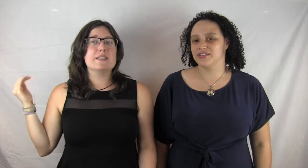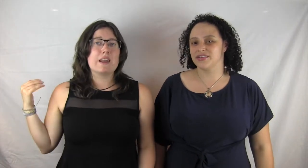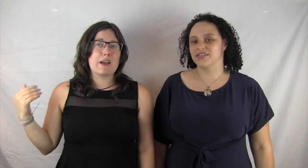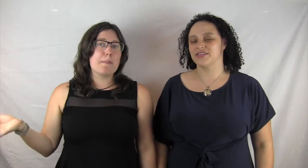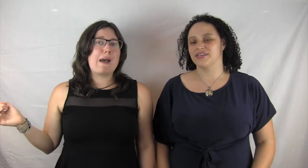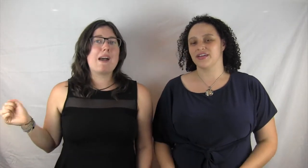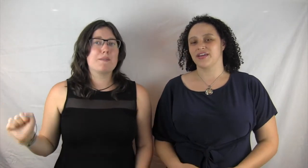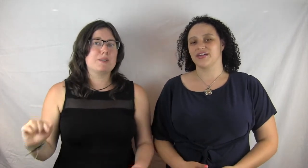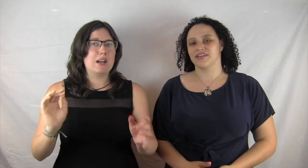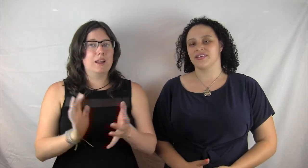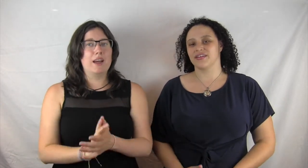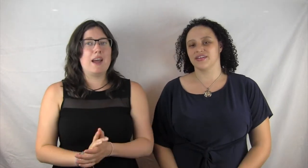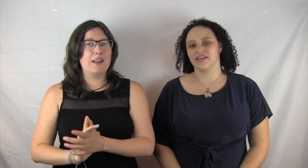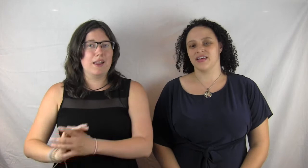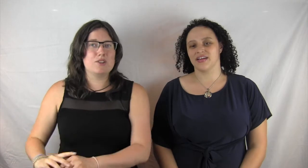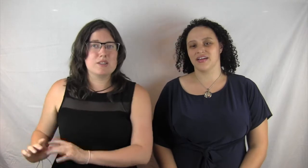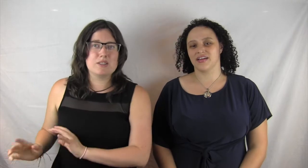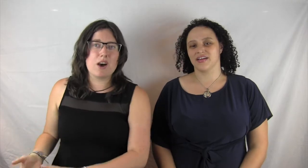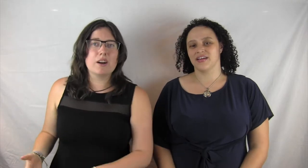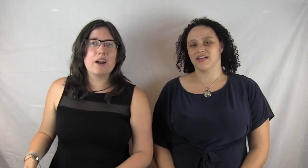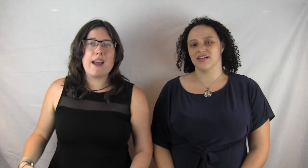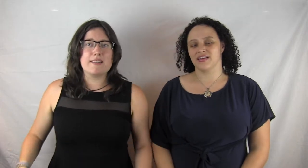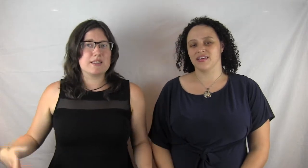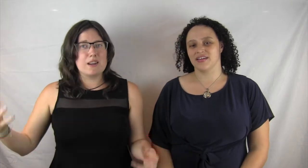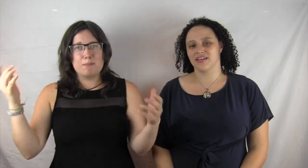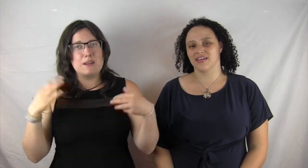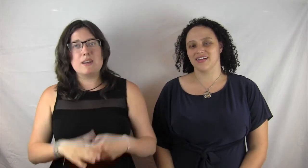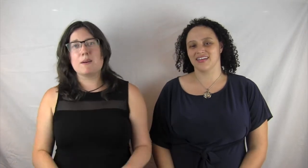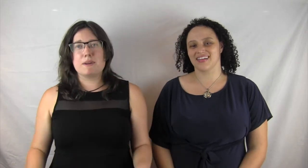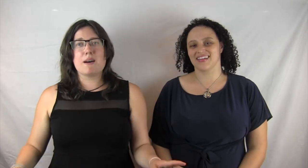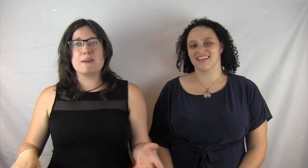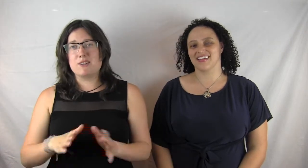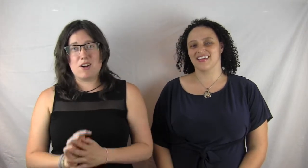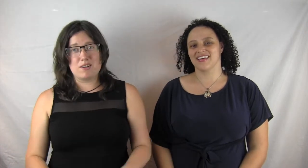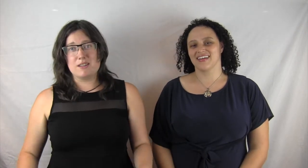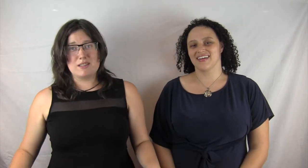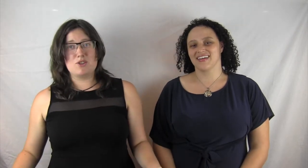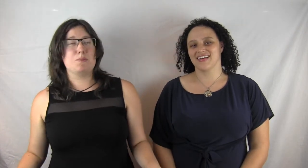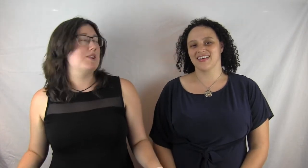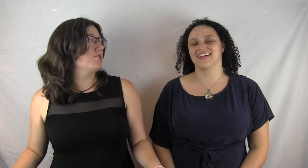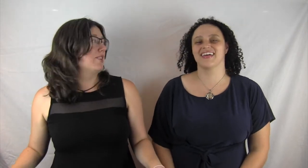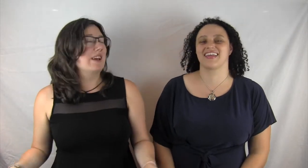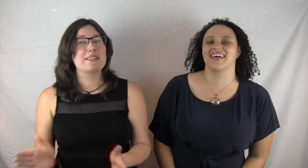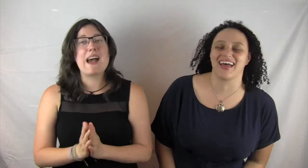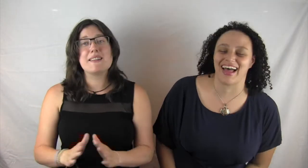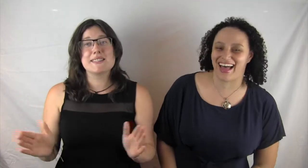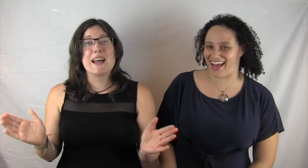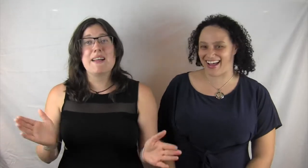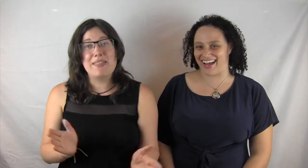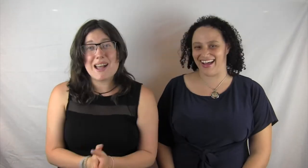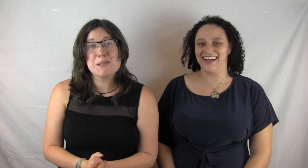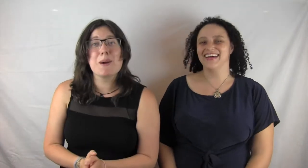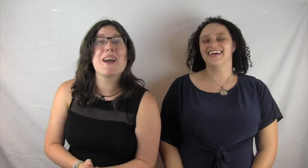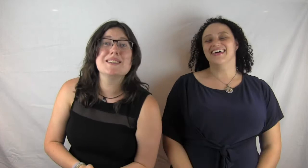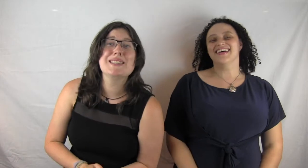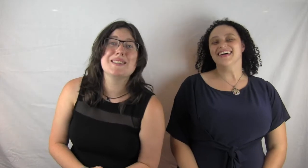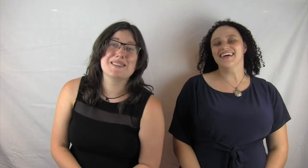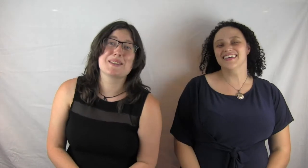he's going to come back for Tella and Legend's daughter, and it's going to be a becoming darkness situation. That's where I see this